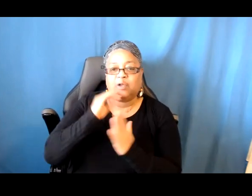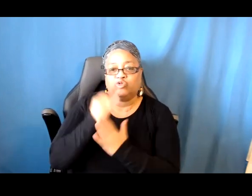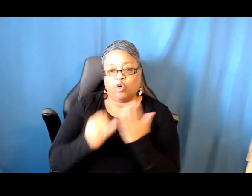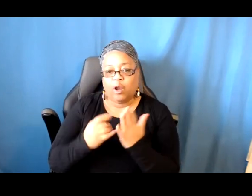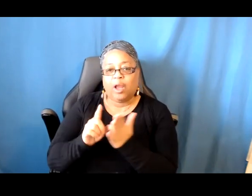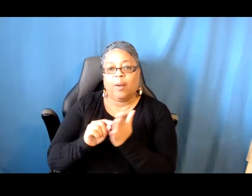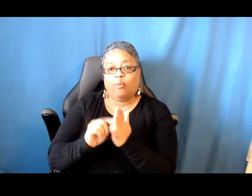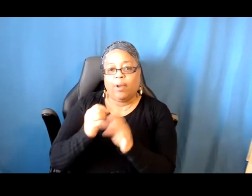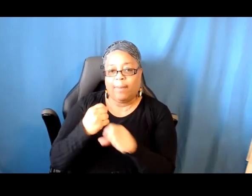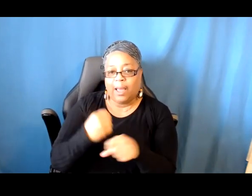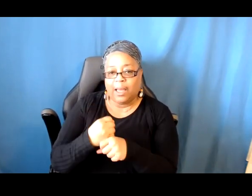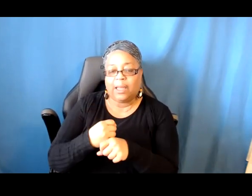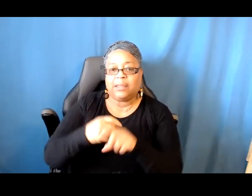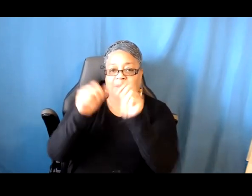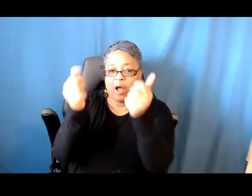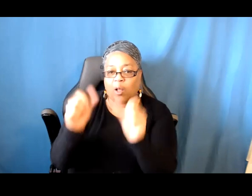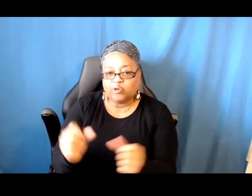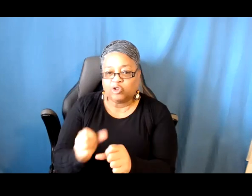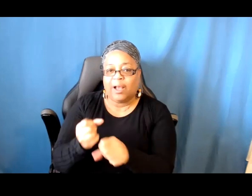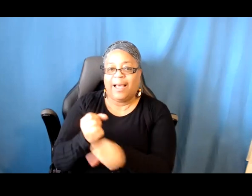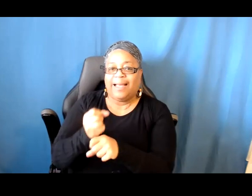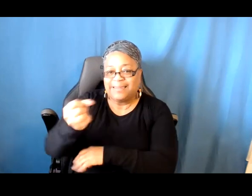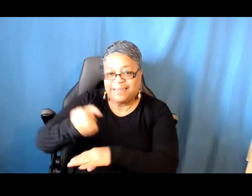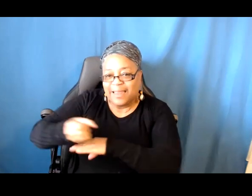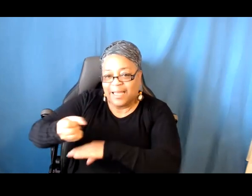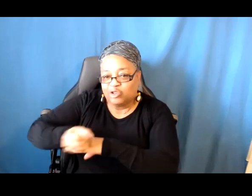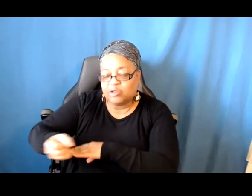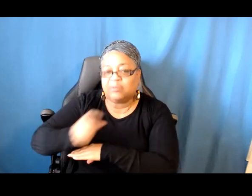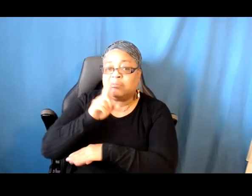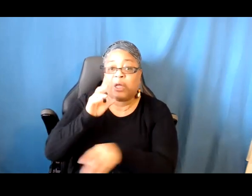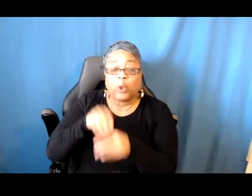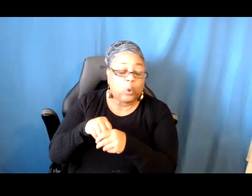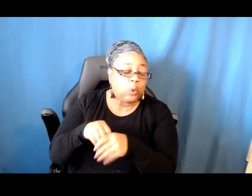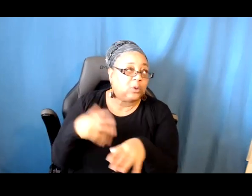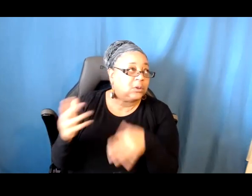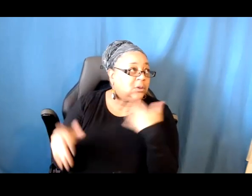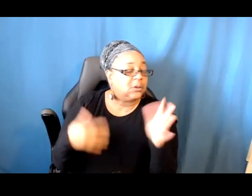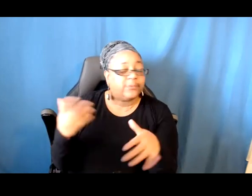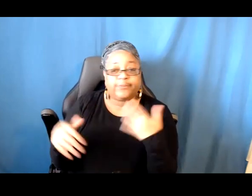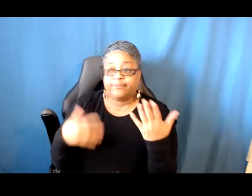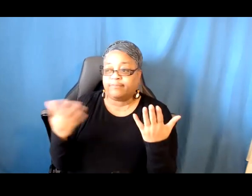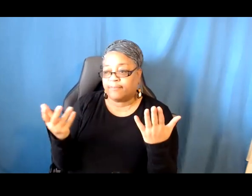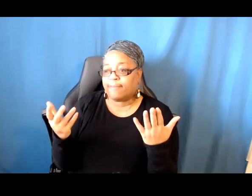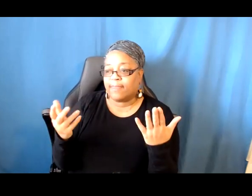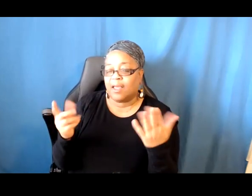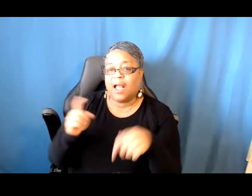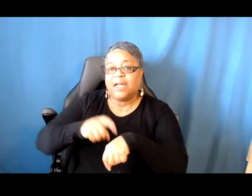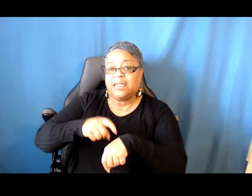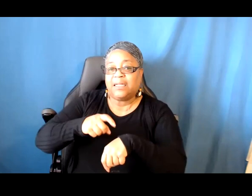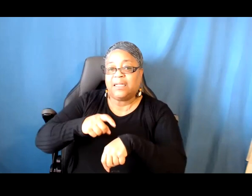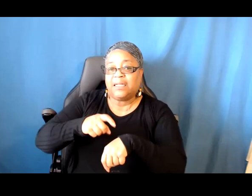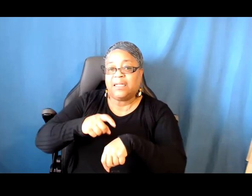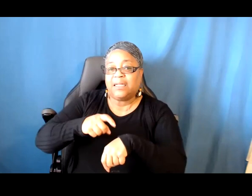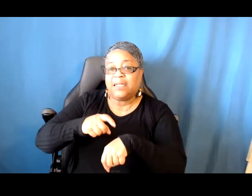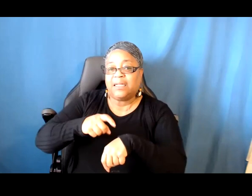sculpture, installation. It includes time-based work, which could